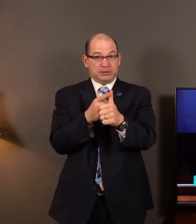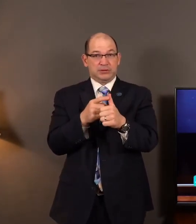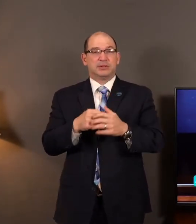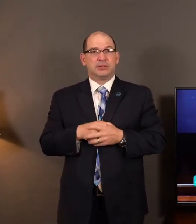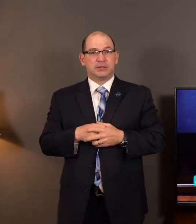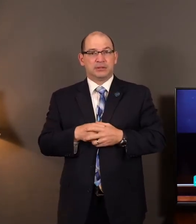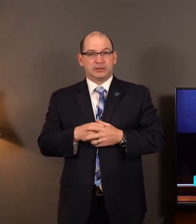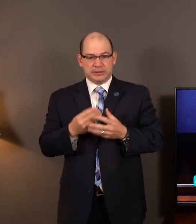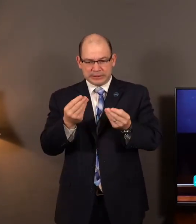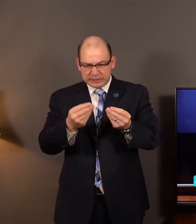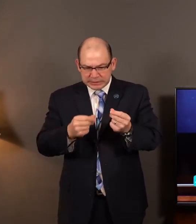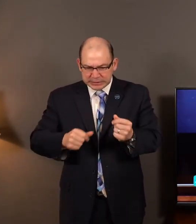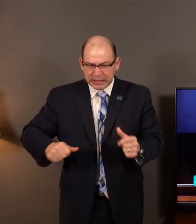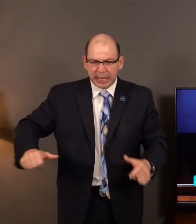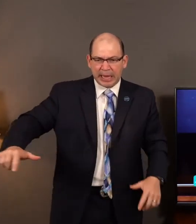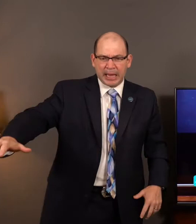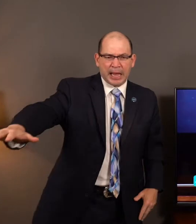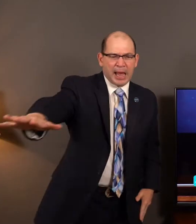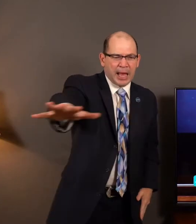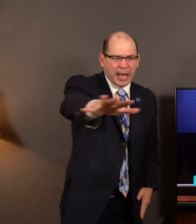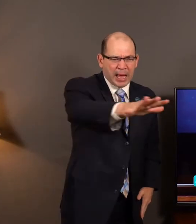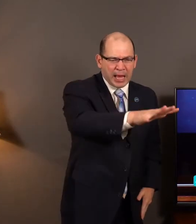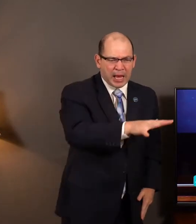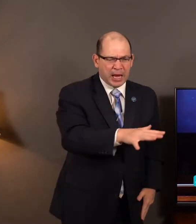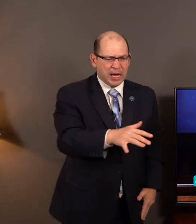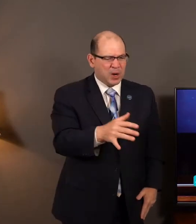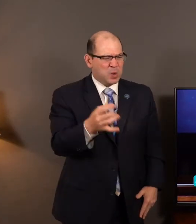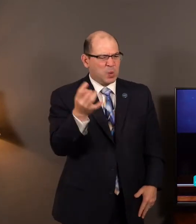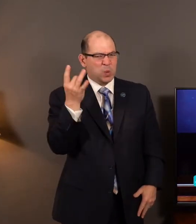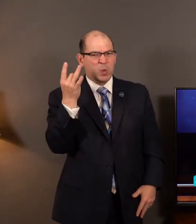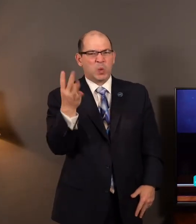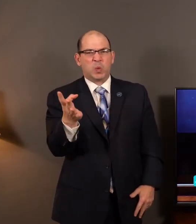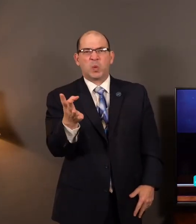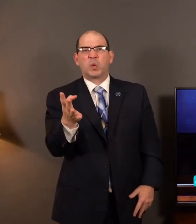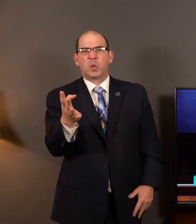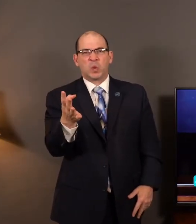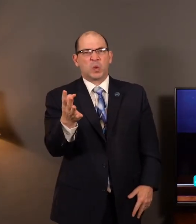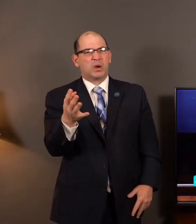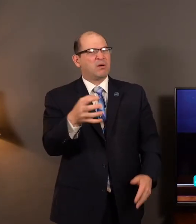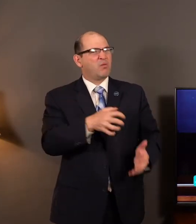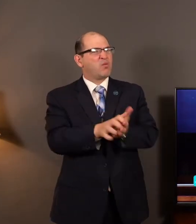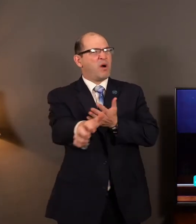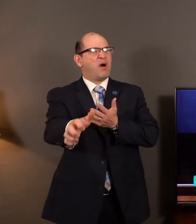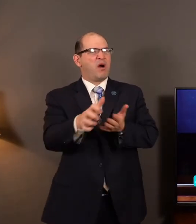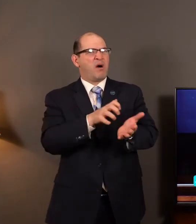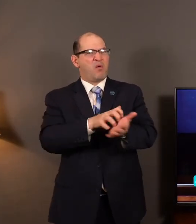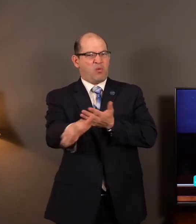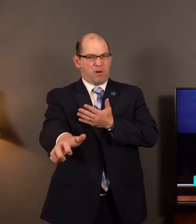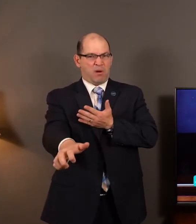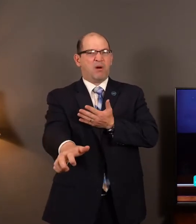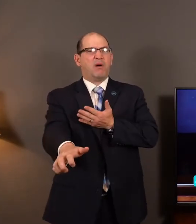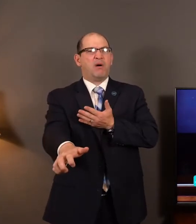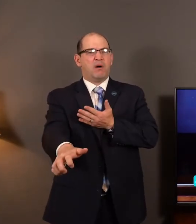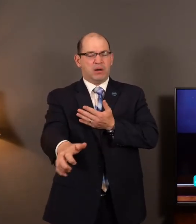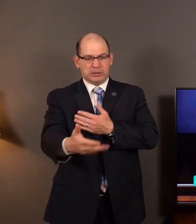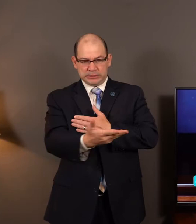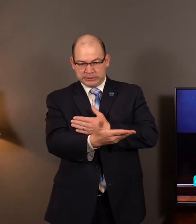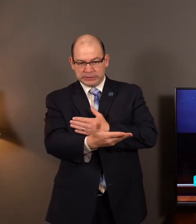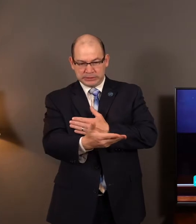Now this was a very difficult time in the history of God's children. They had been disobedient unto the Lord and now